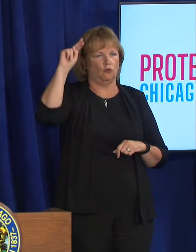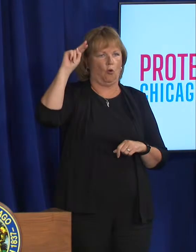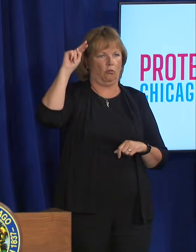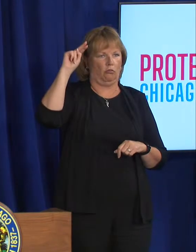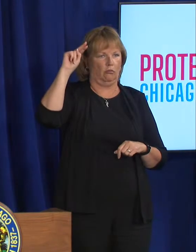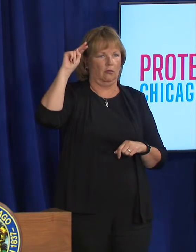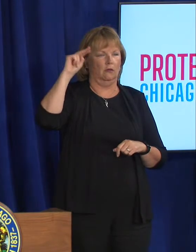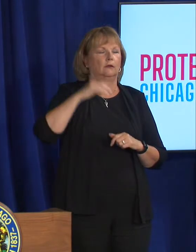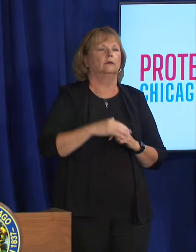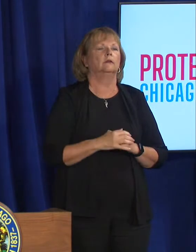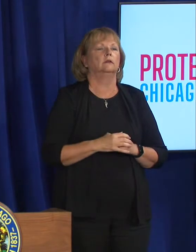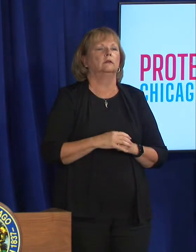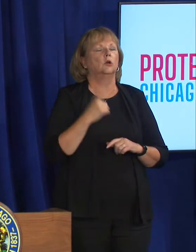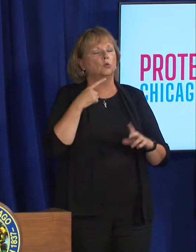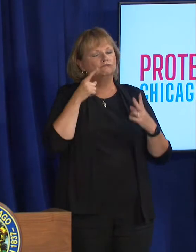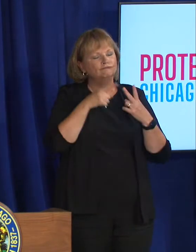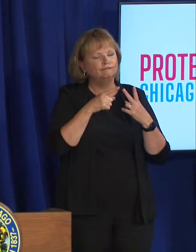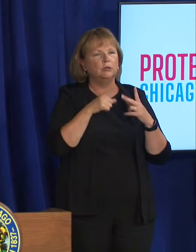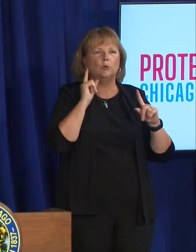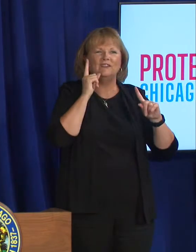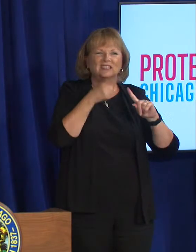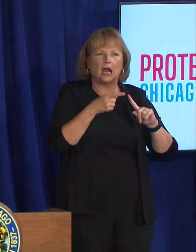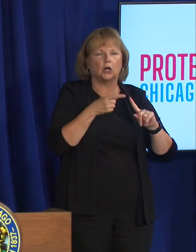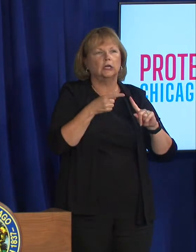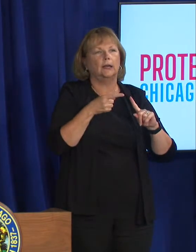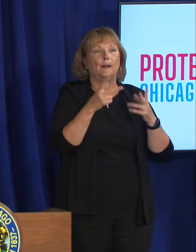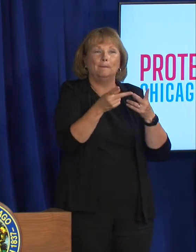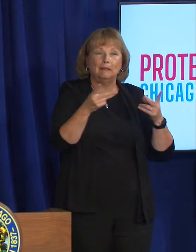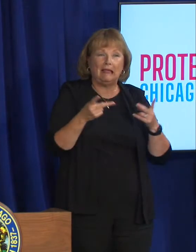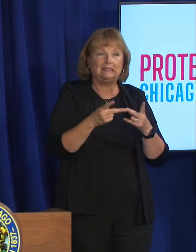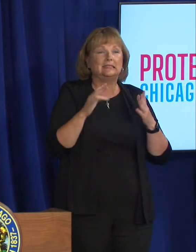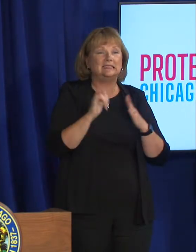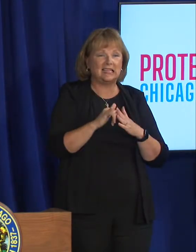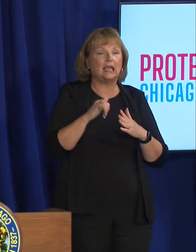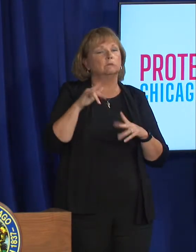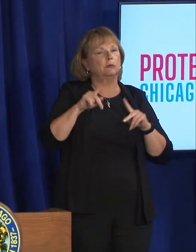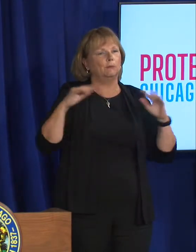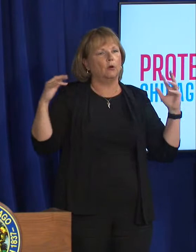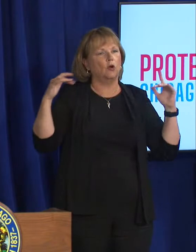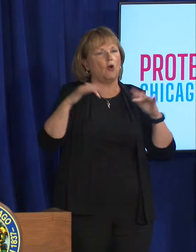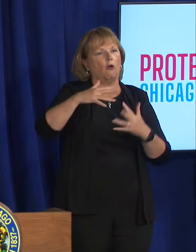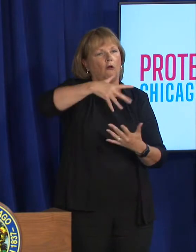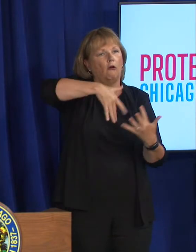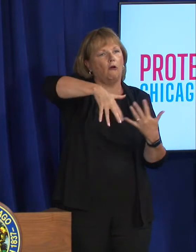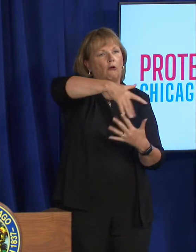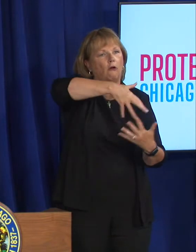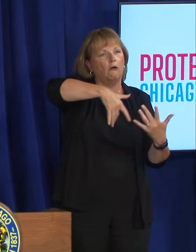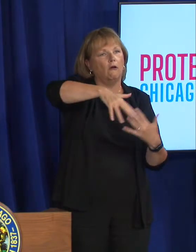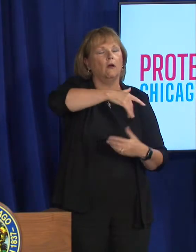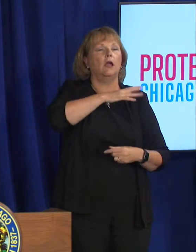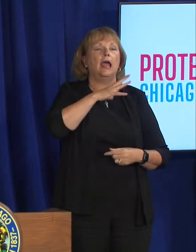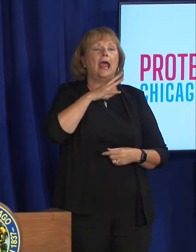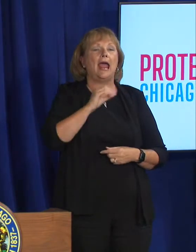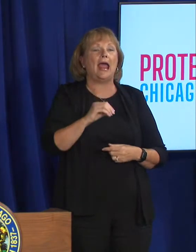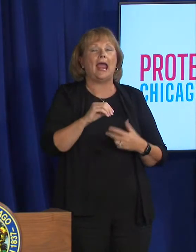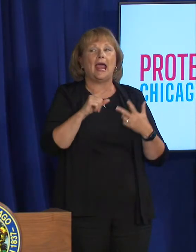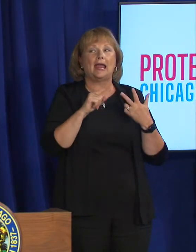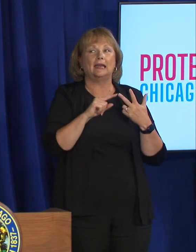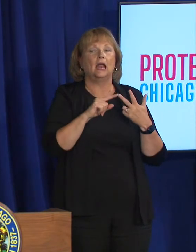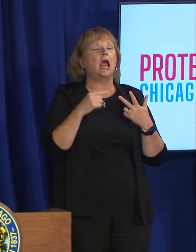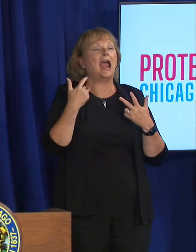side. We've targeted venues where community members are present and also layered